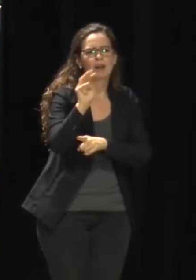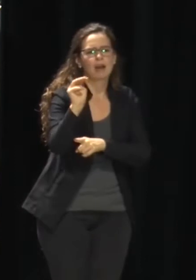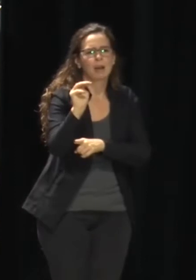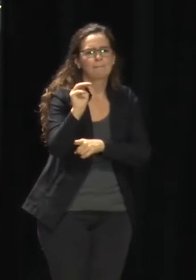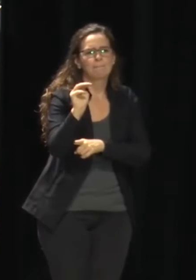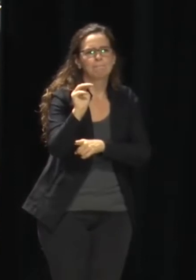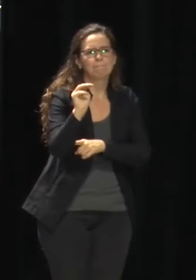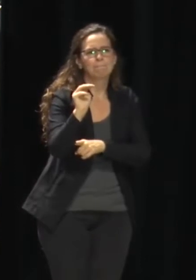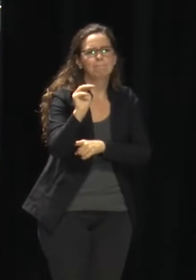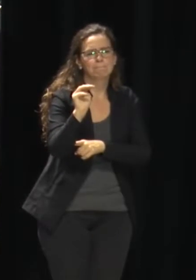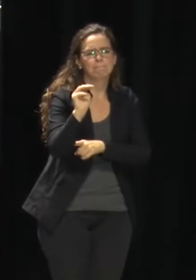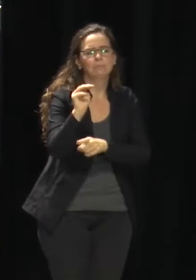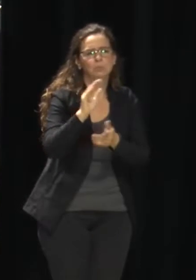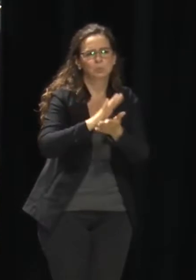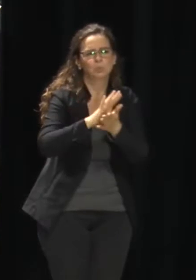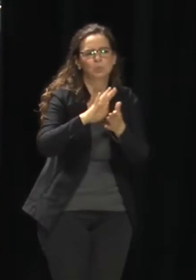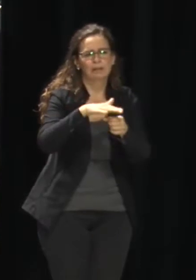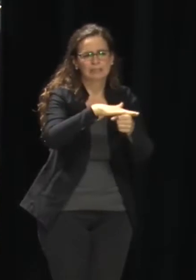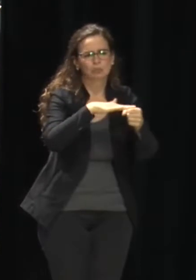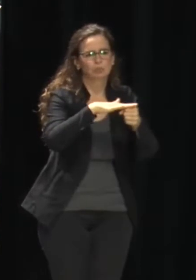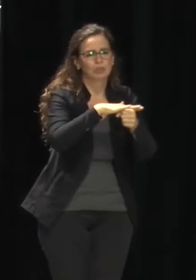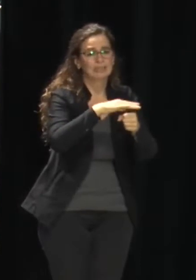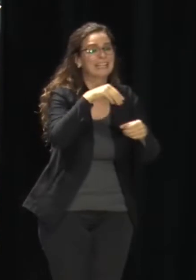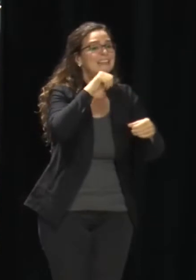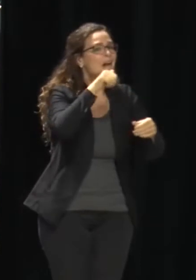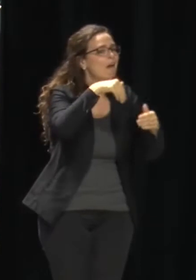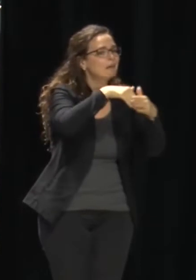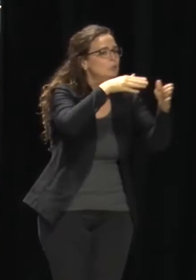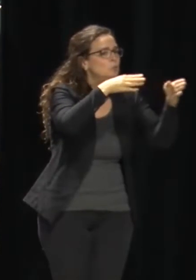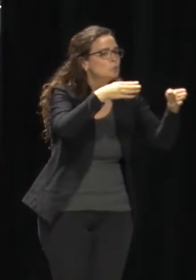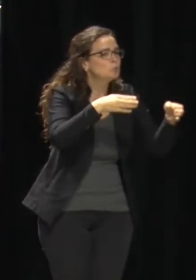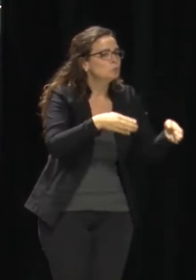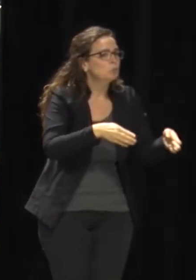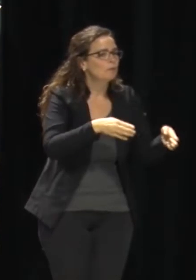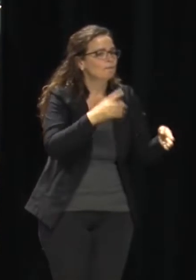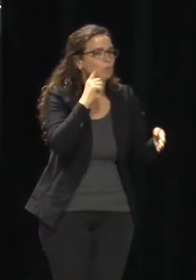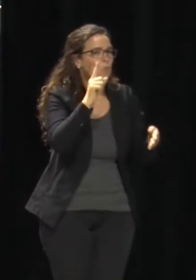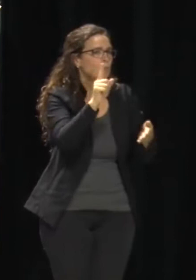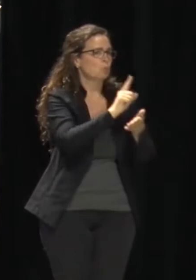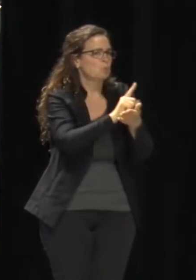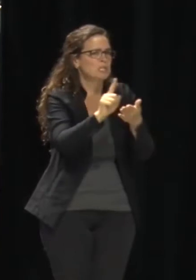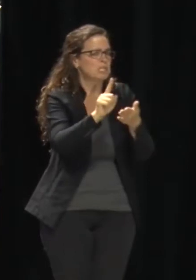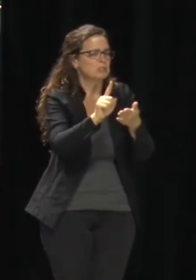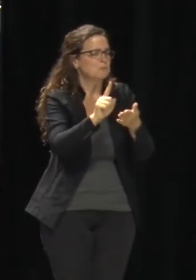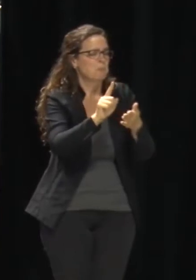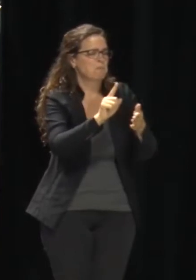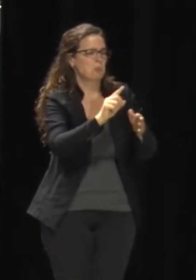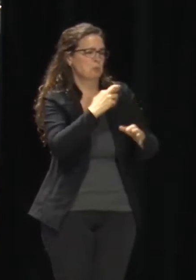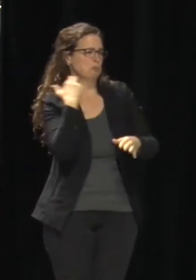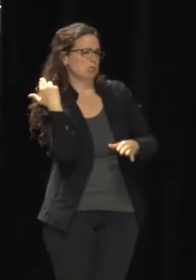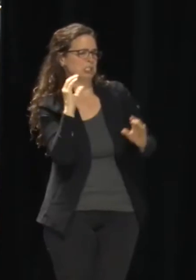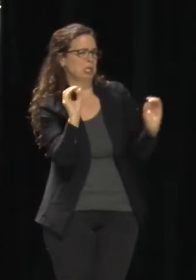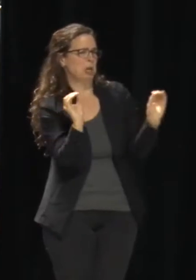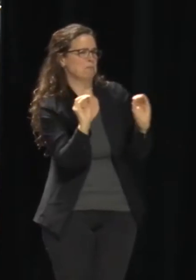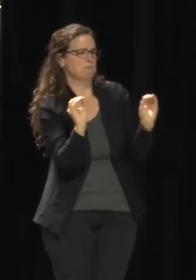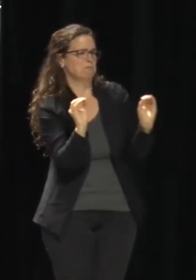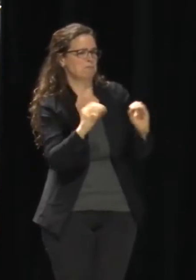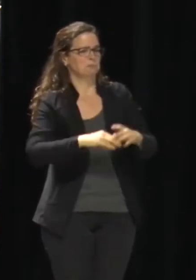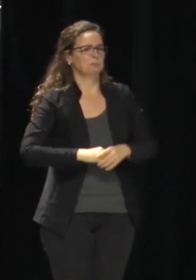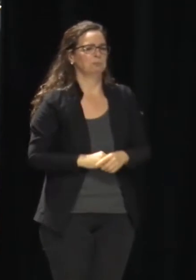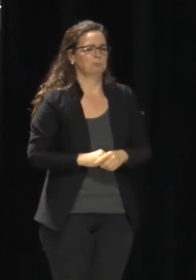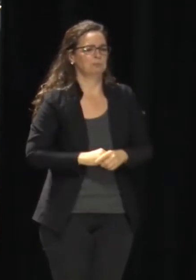school for over a week. So that's a breakdown of the numbers there. Looking at